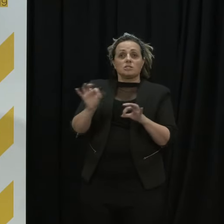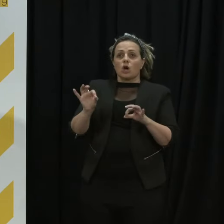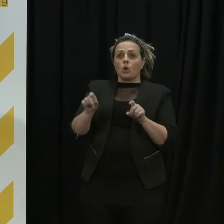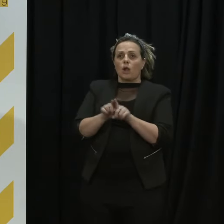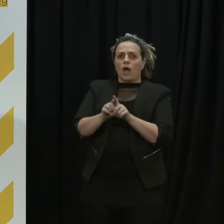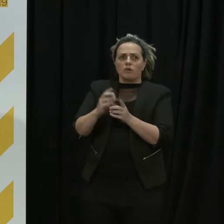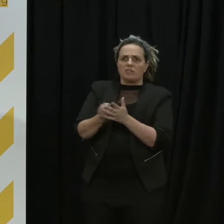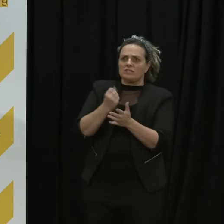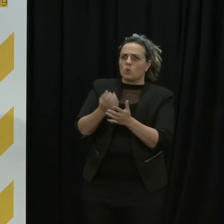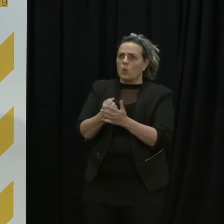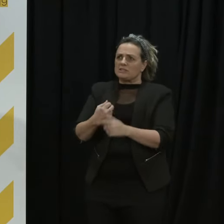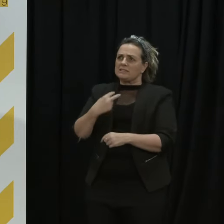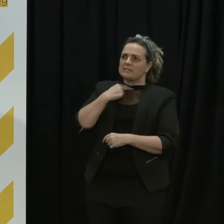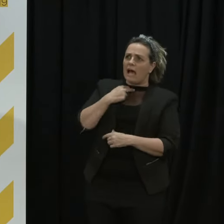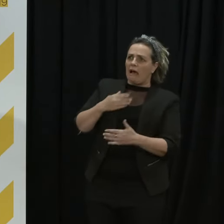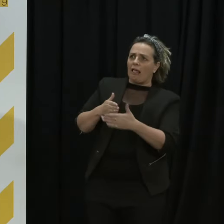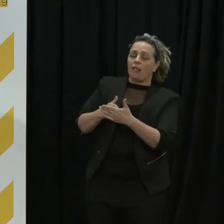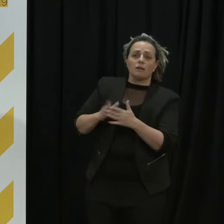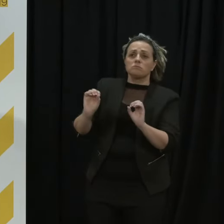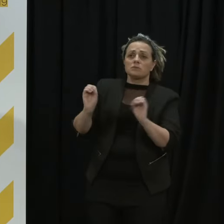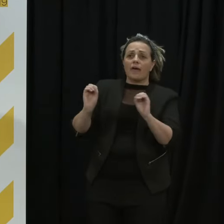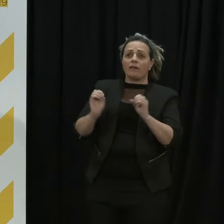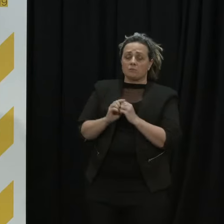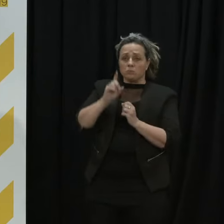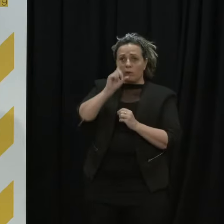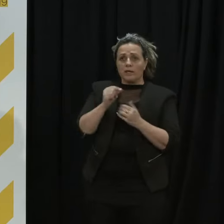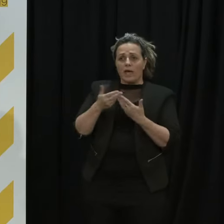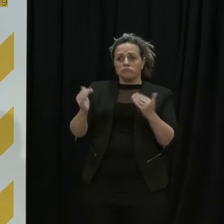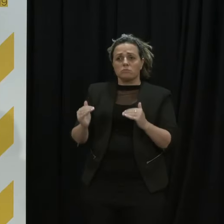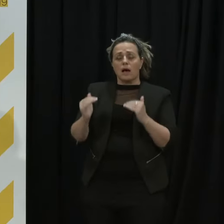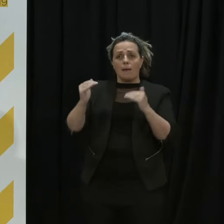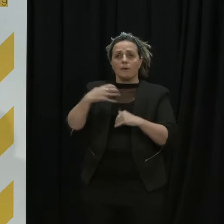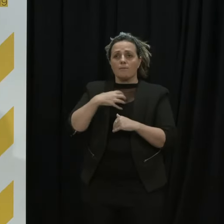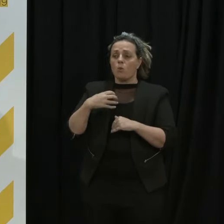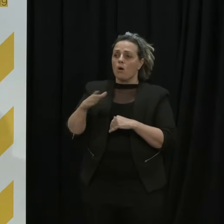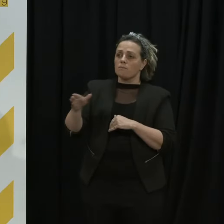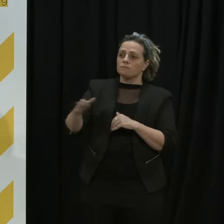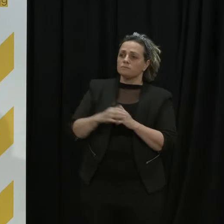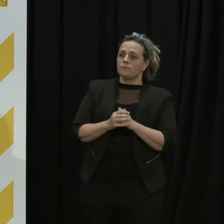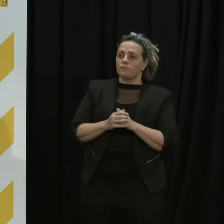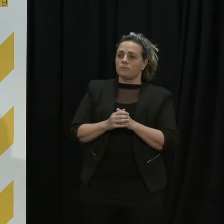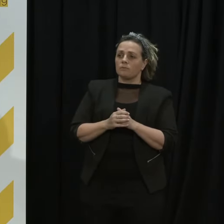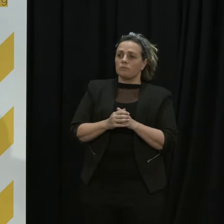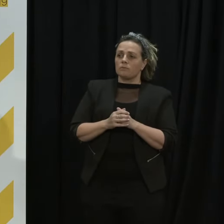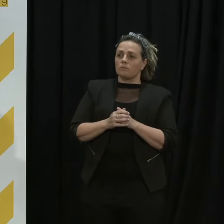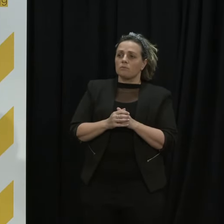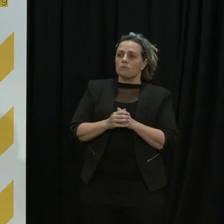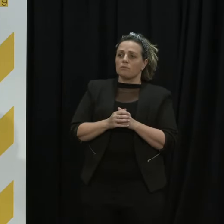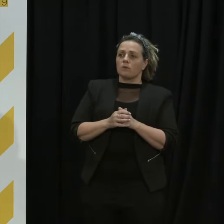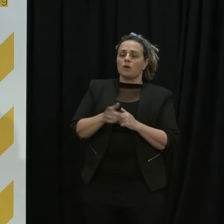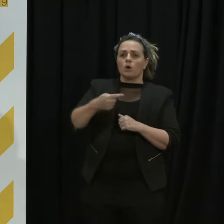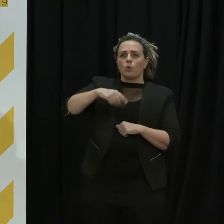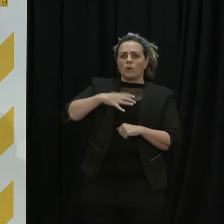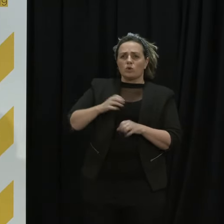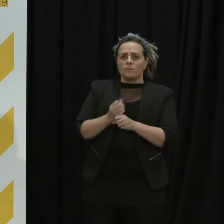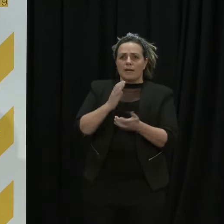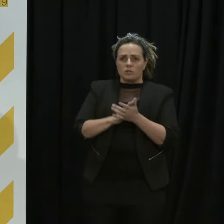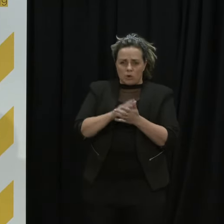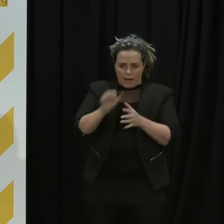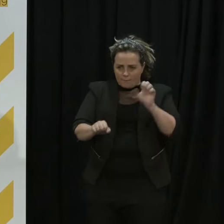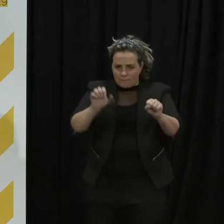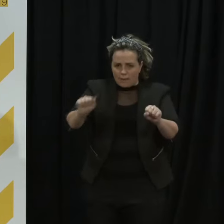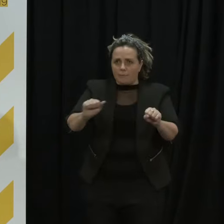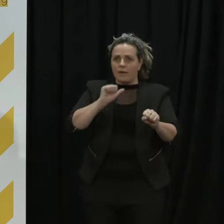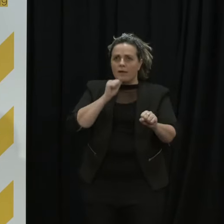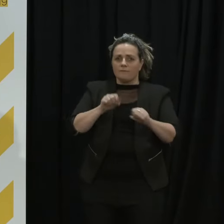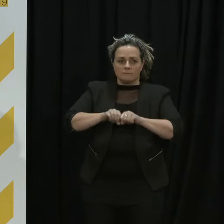it or anything that's... Mr. Hopkins has talked about the likelihood of it spreading around the country and we obviously want to find it if it does as